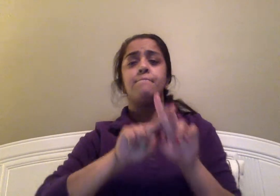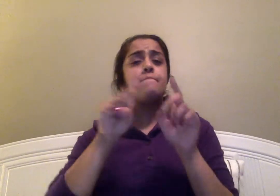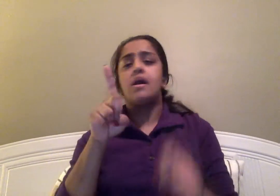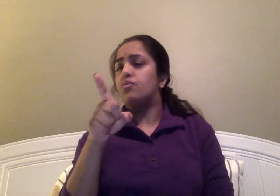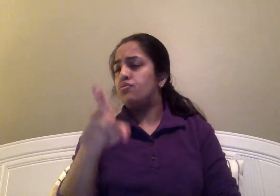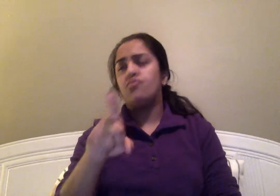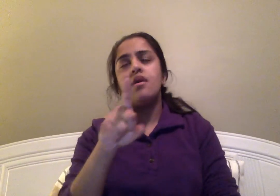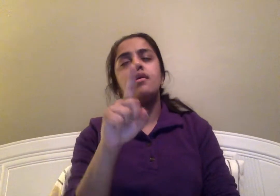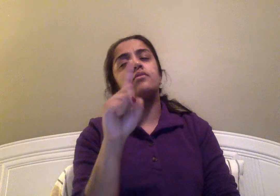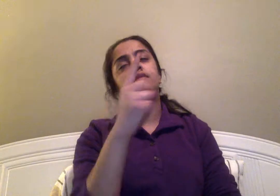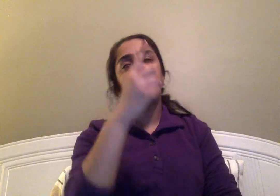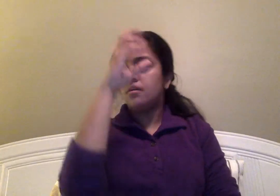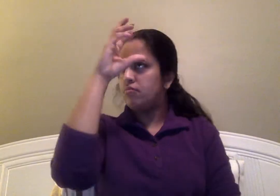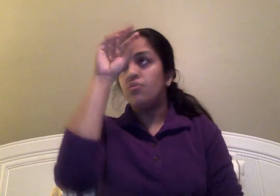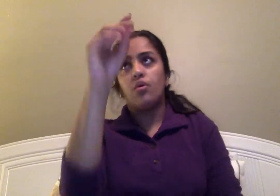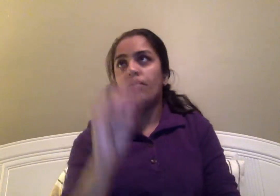but you're just a boy,